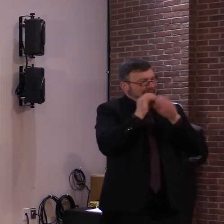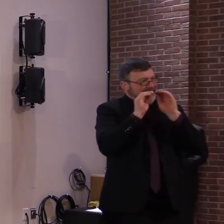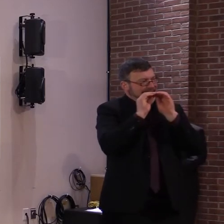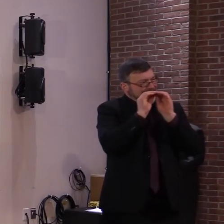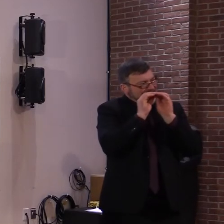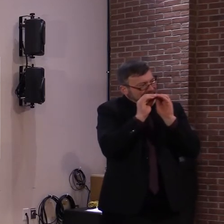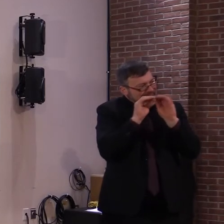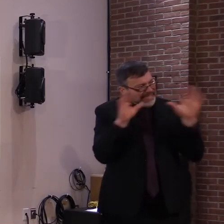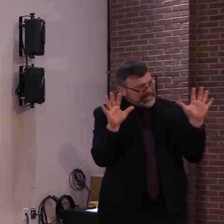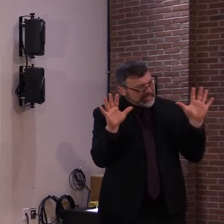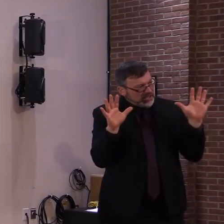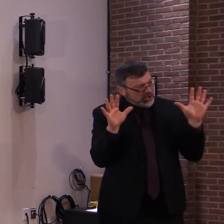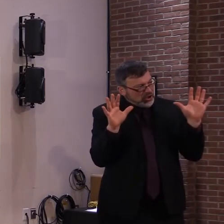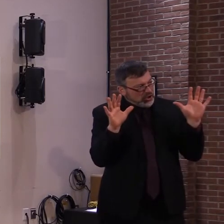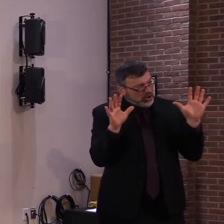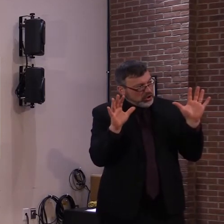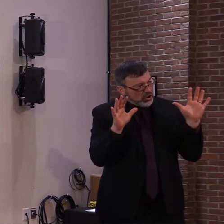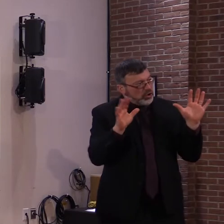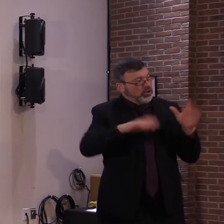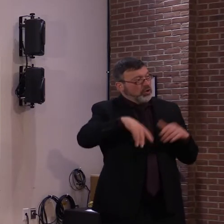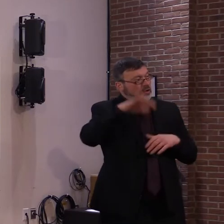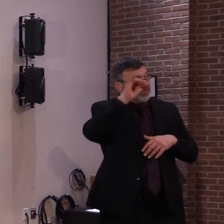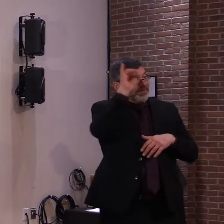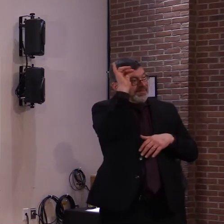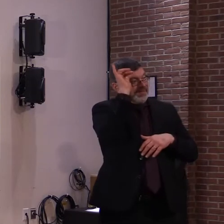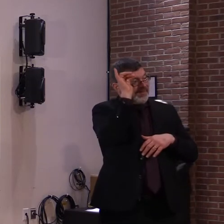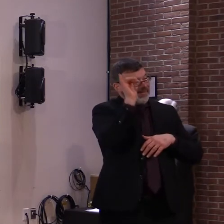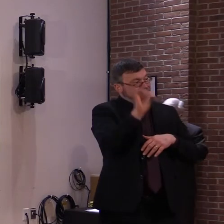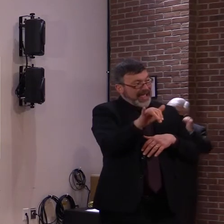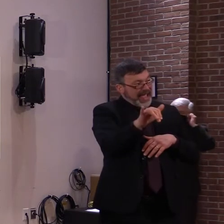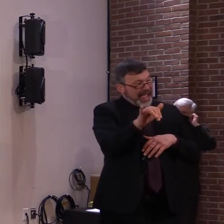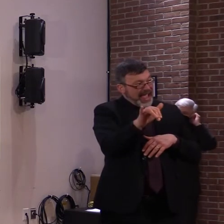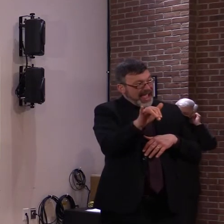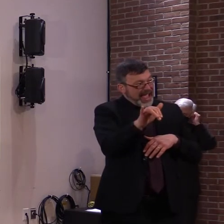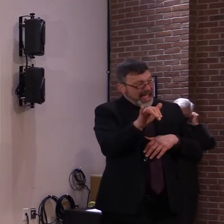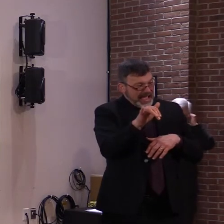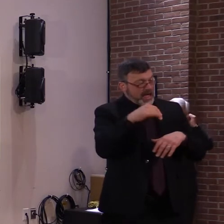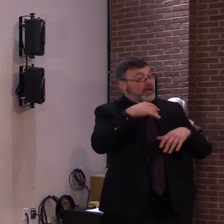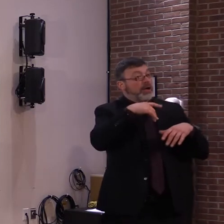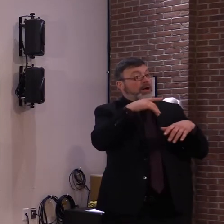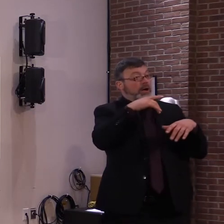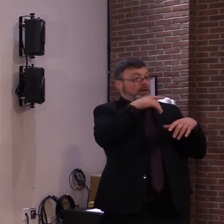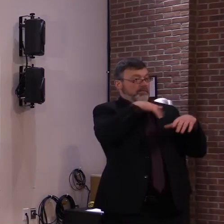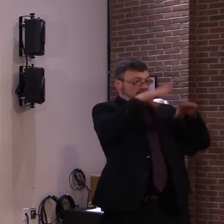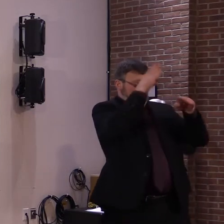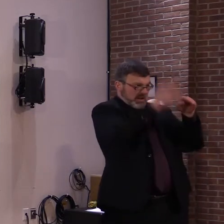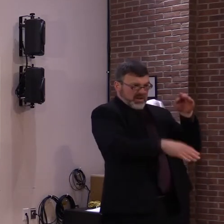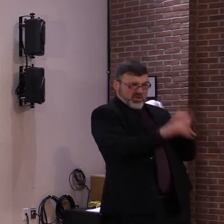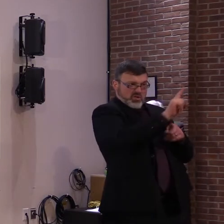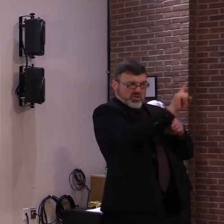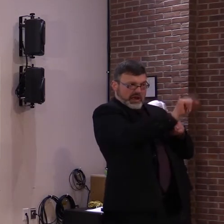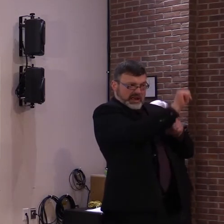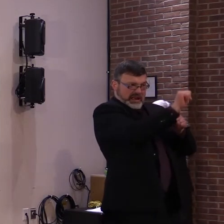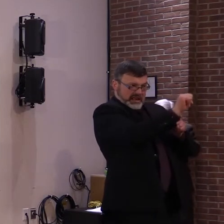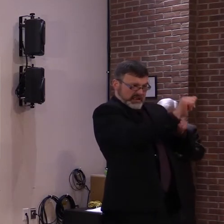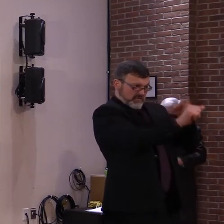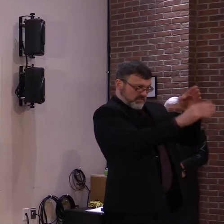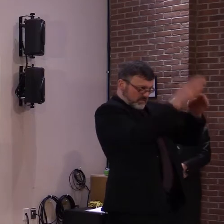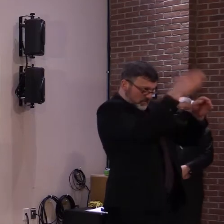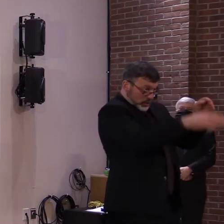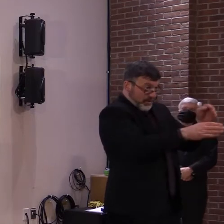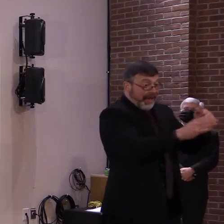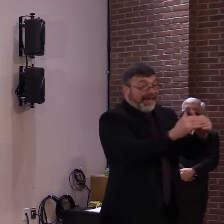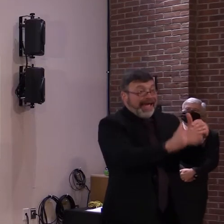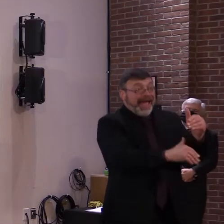75 or older and you will not be able to make an appointment until January 25th. We're not